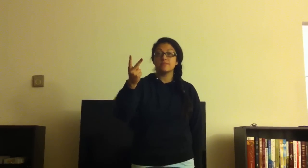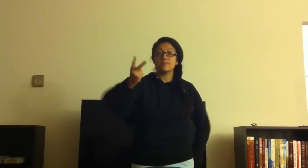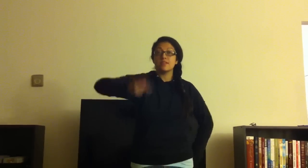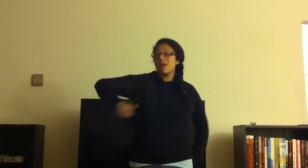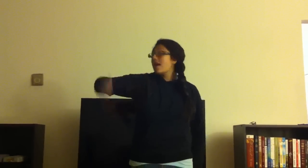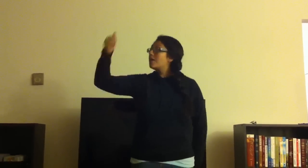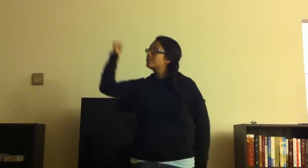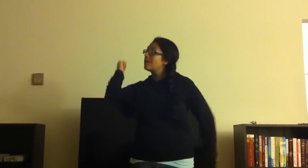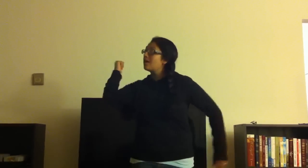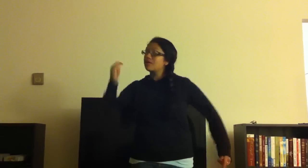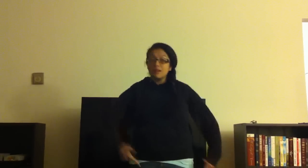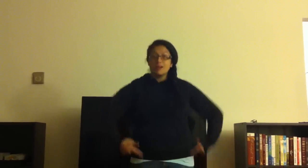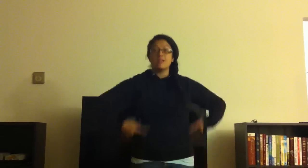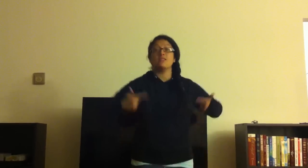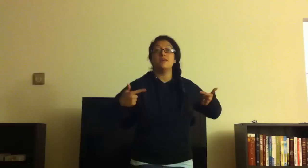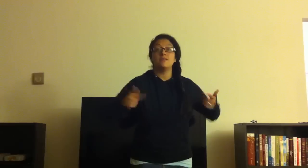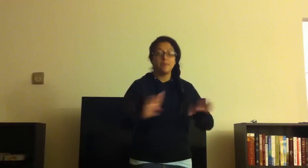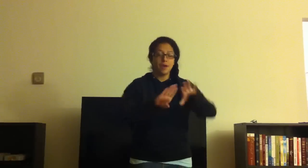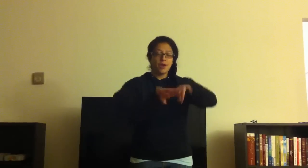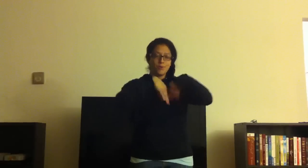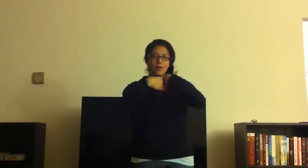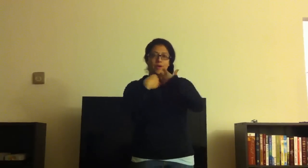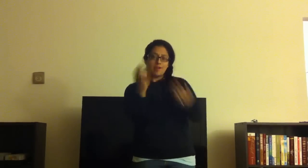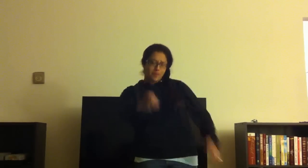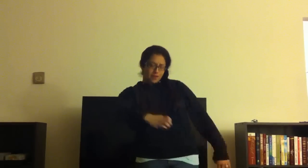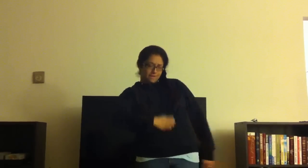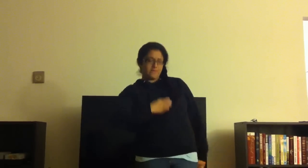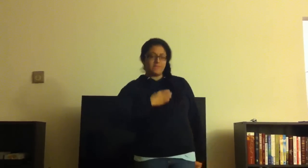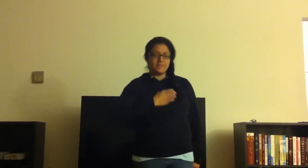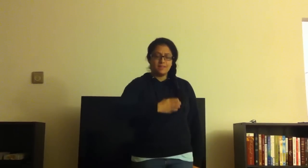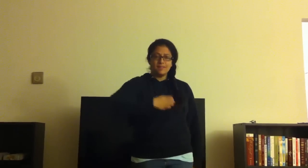I'm not gonna live by what I feel